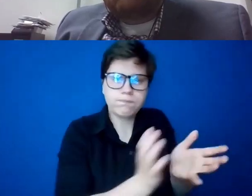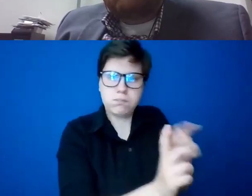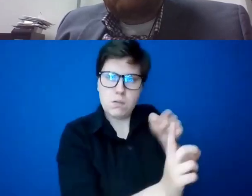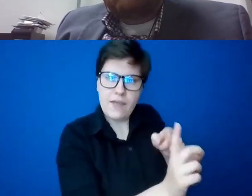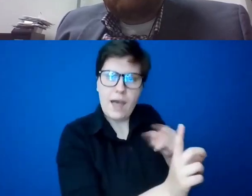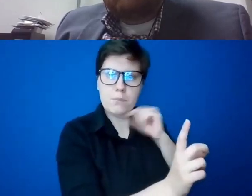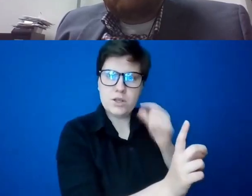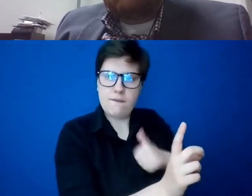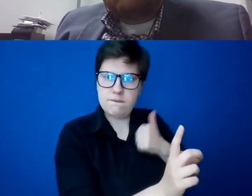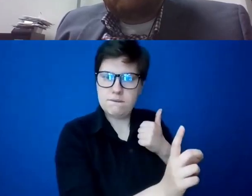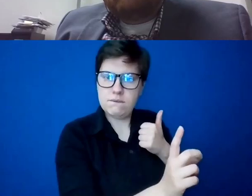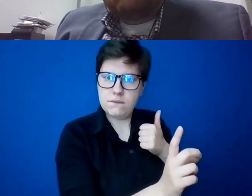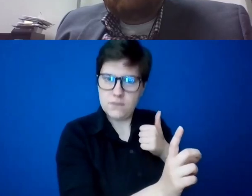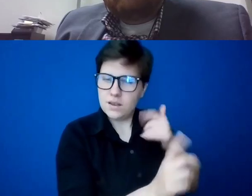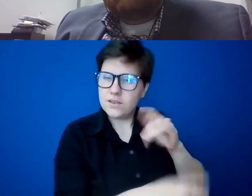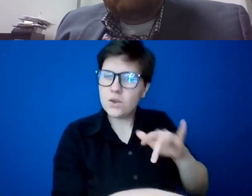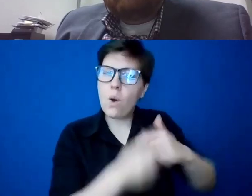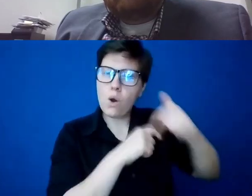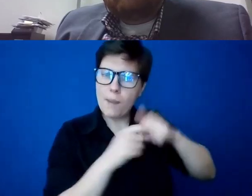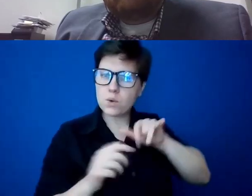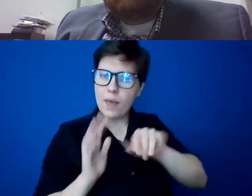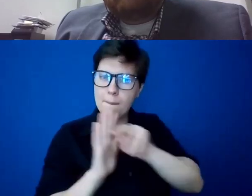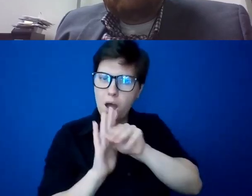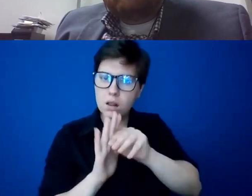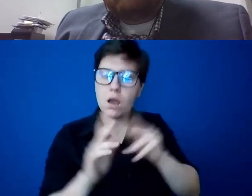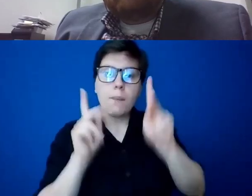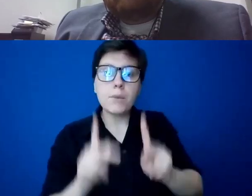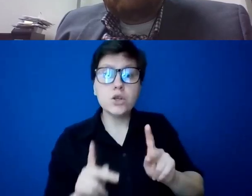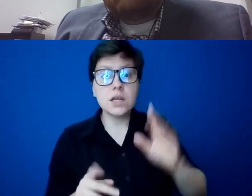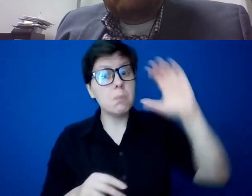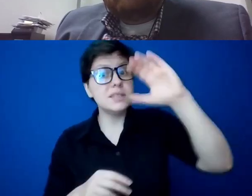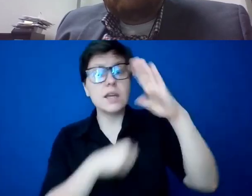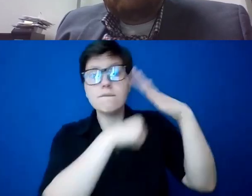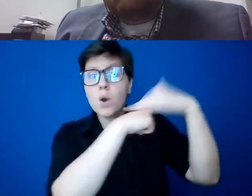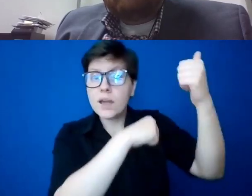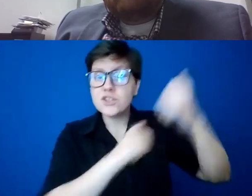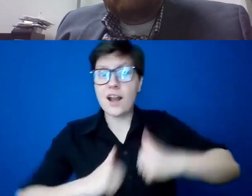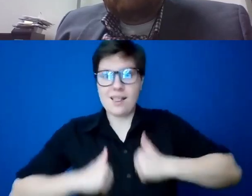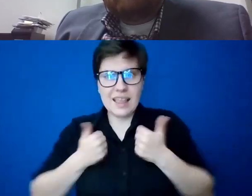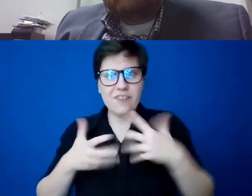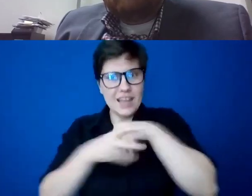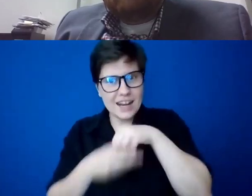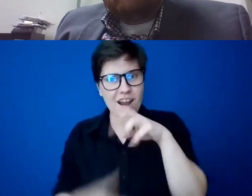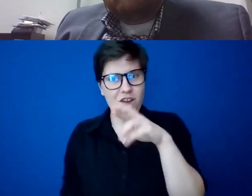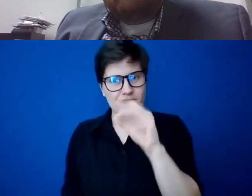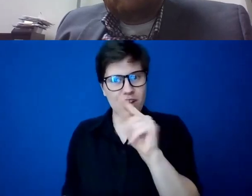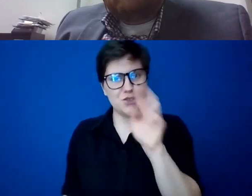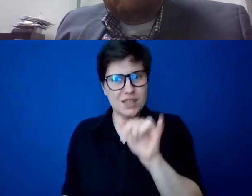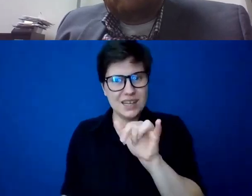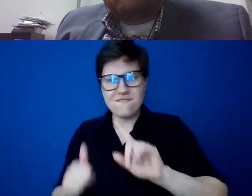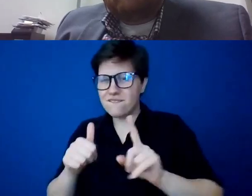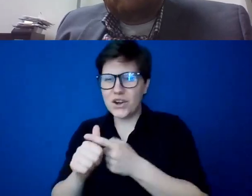need to go back to that model where, where the person seeking a vocation lived in a rectory and, and learned by firsthand